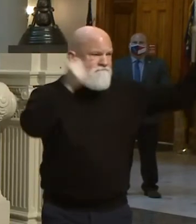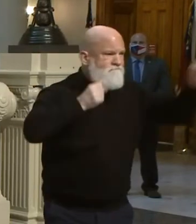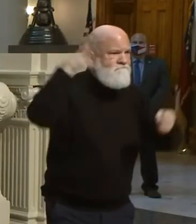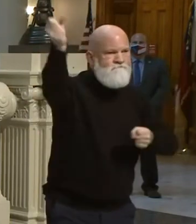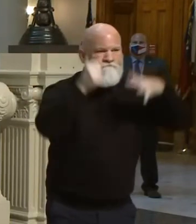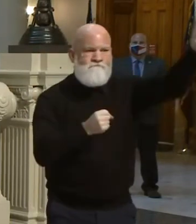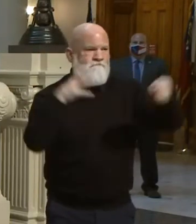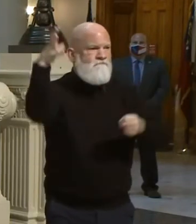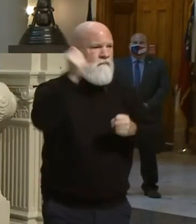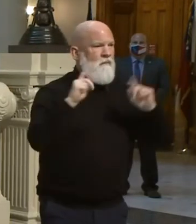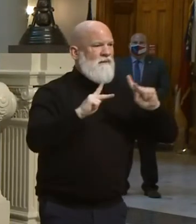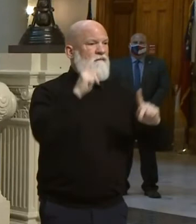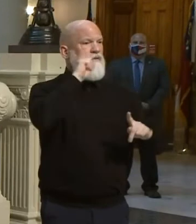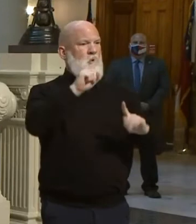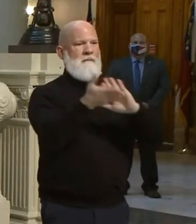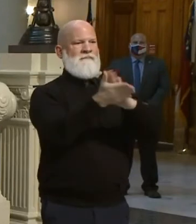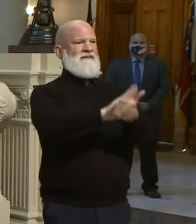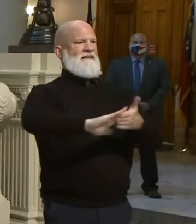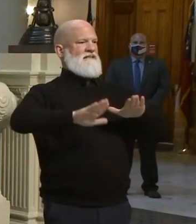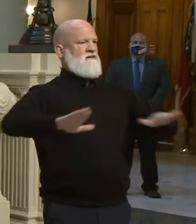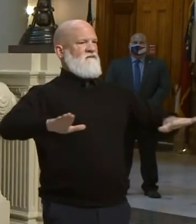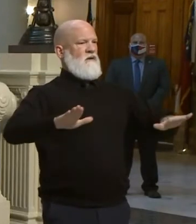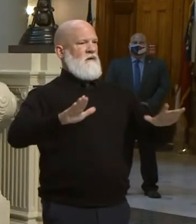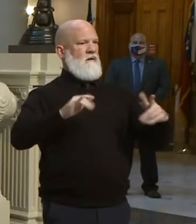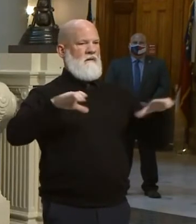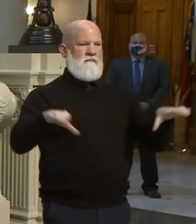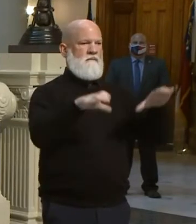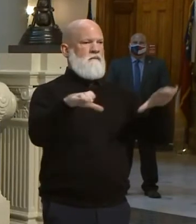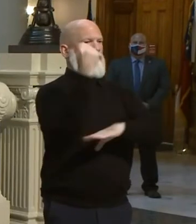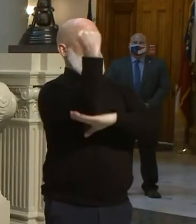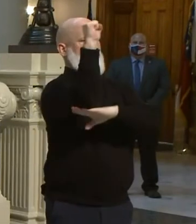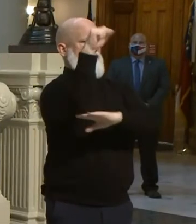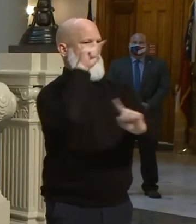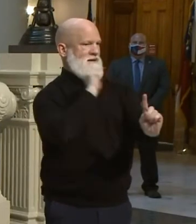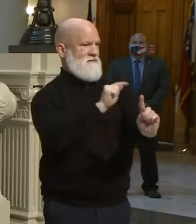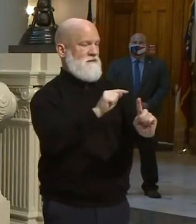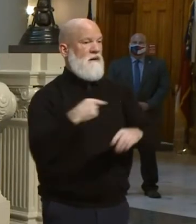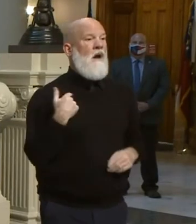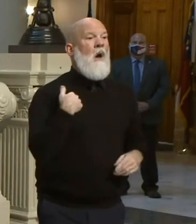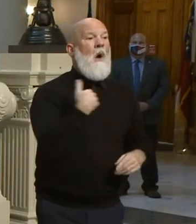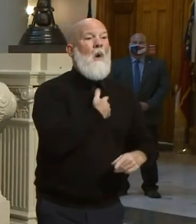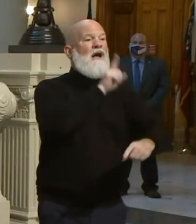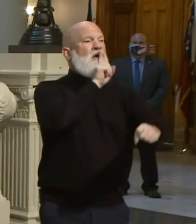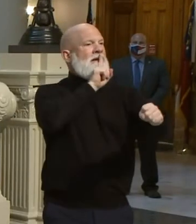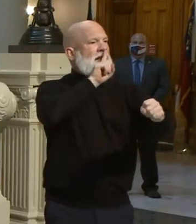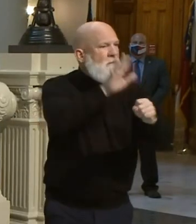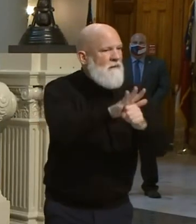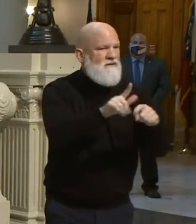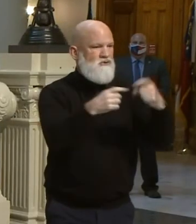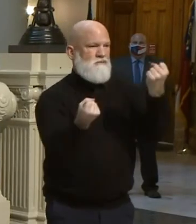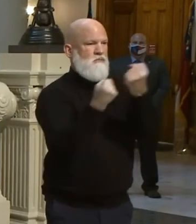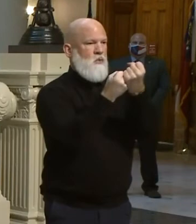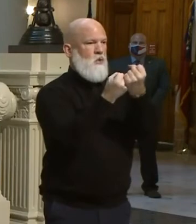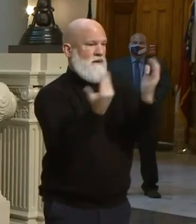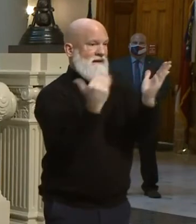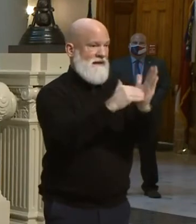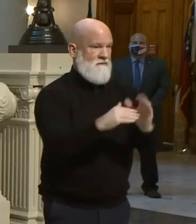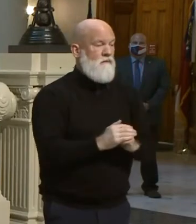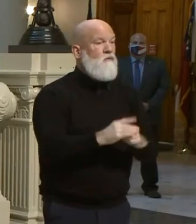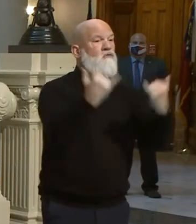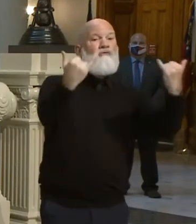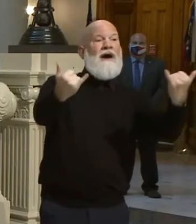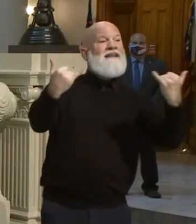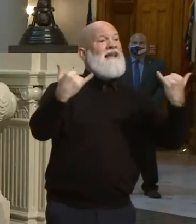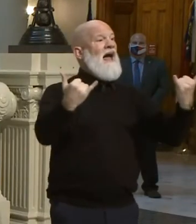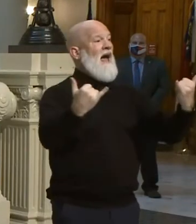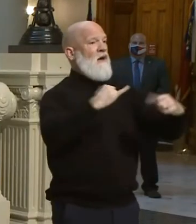peaceful execution of people's First Amendment rights to free speech. And we're committed to supporting them in this upcoming security operation. We're just